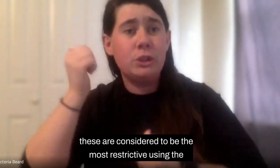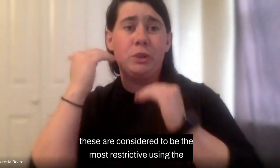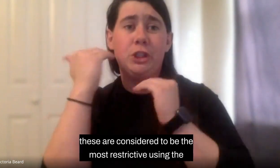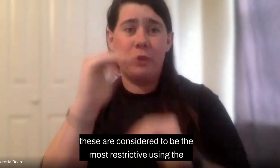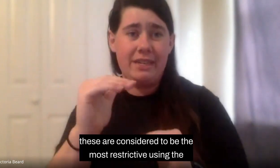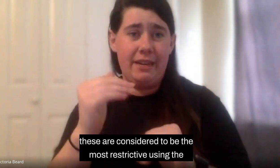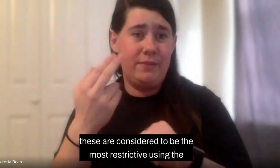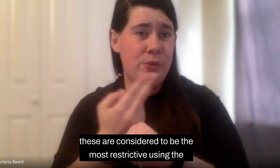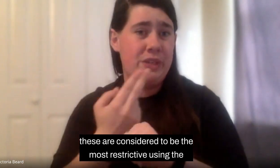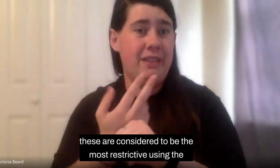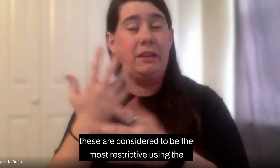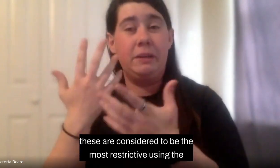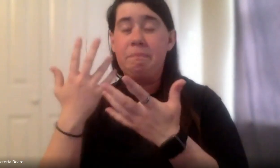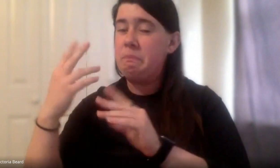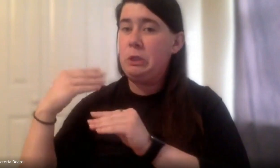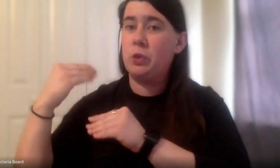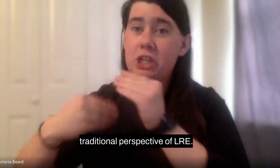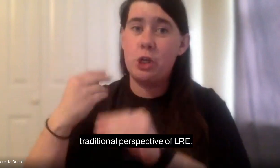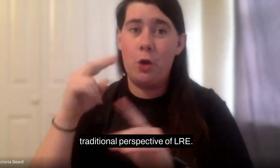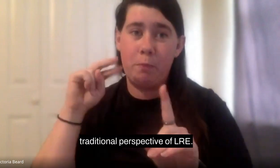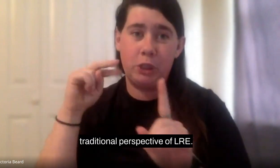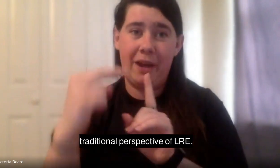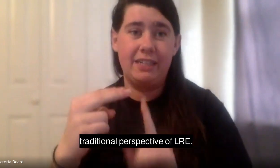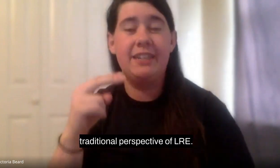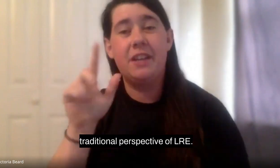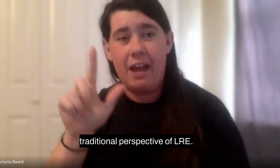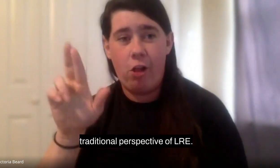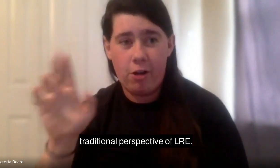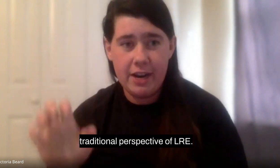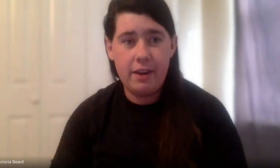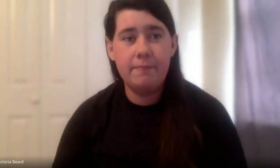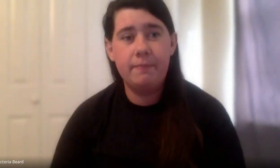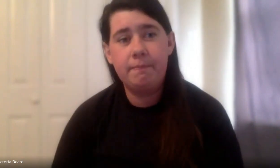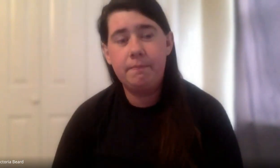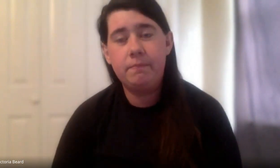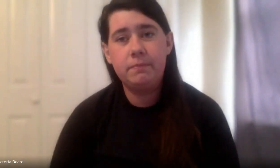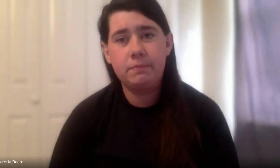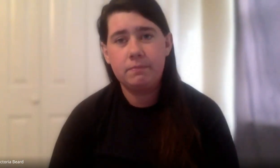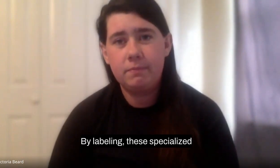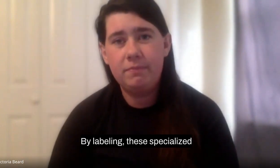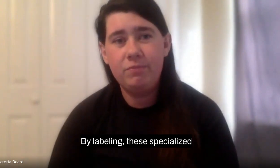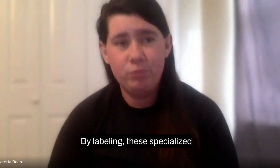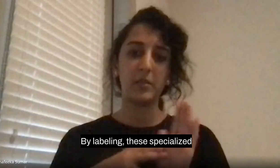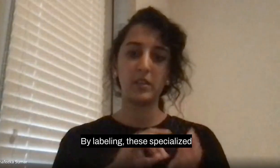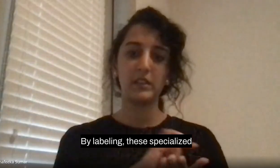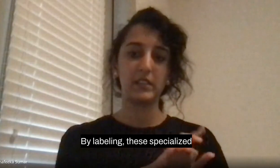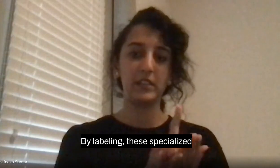restrictive using the traditional perspective of LRE. By library, these